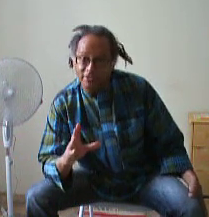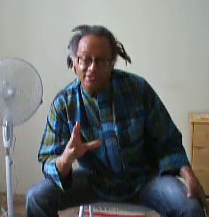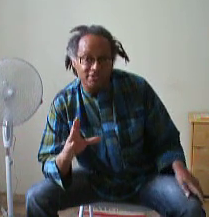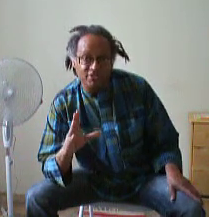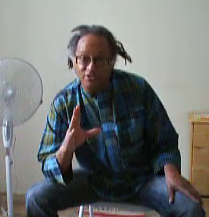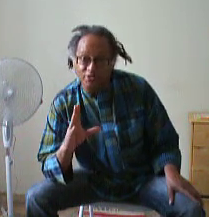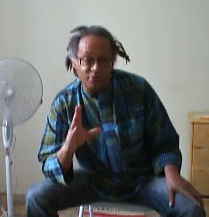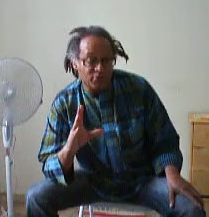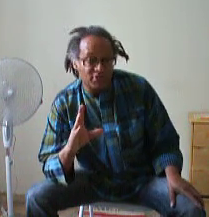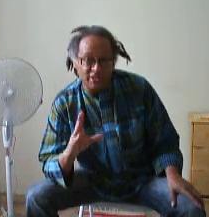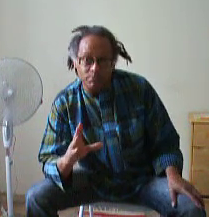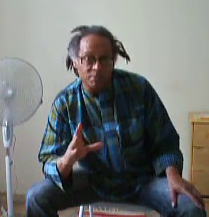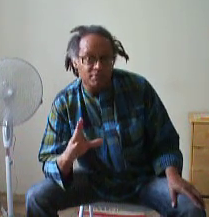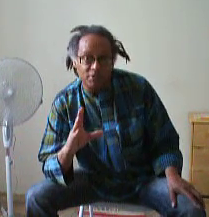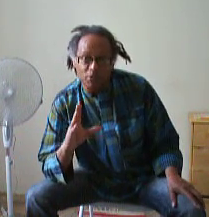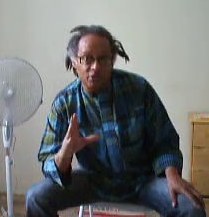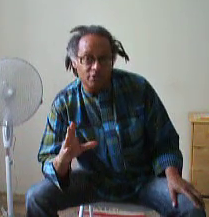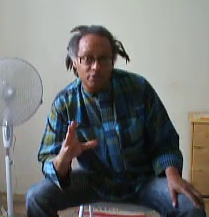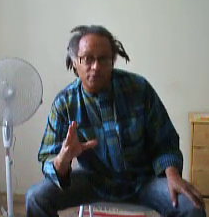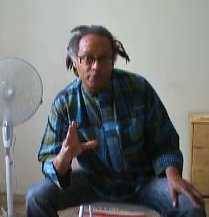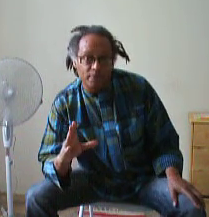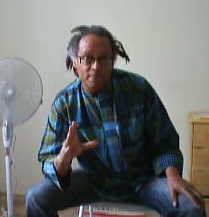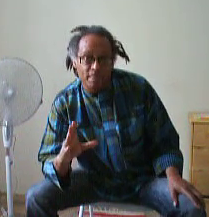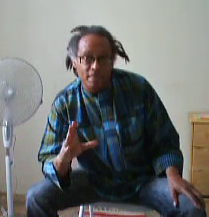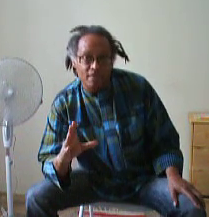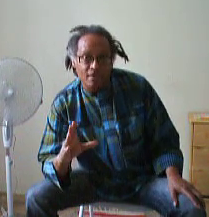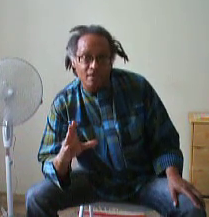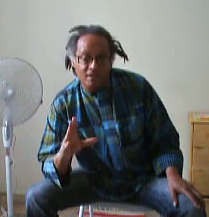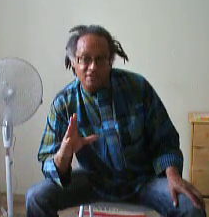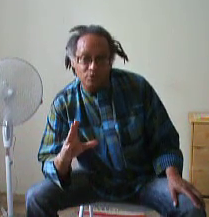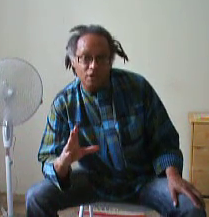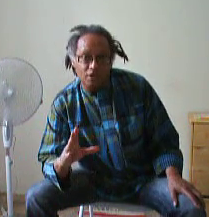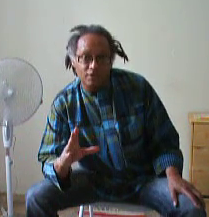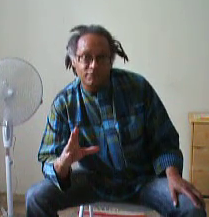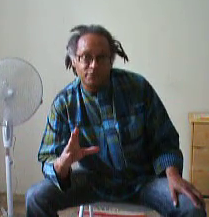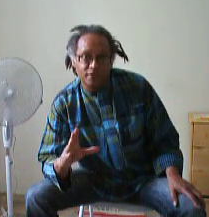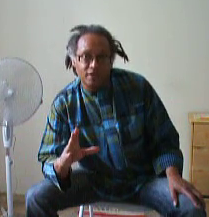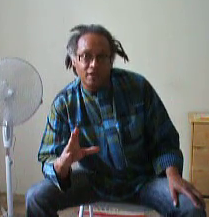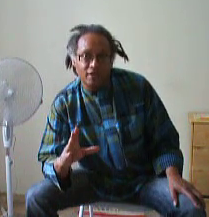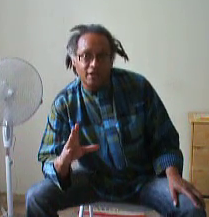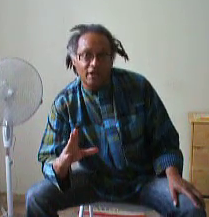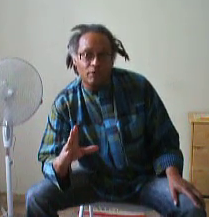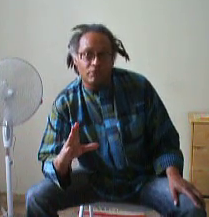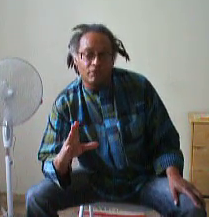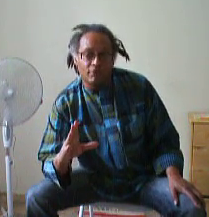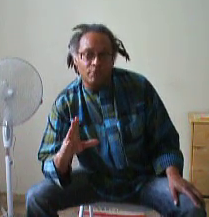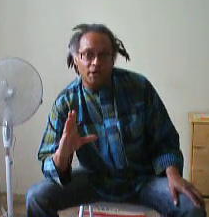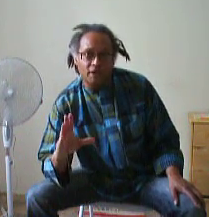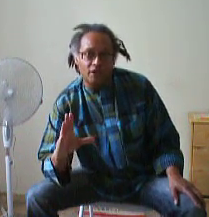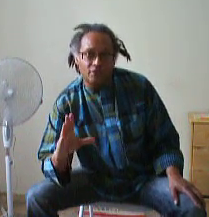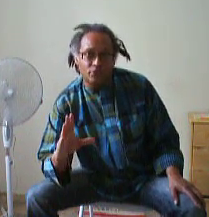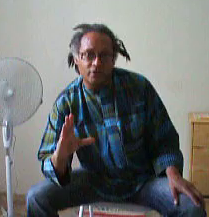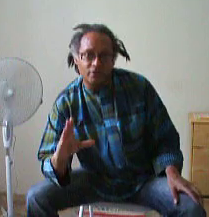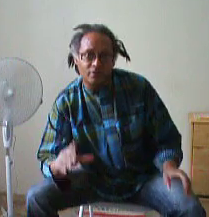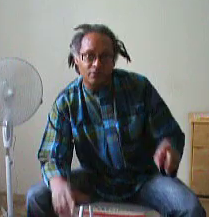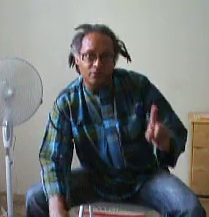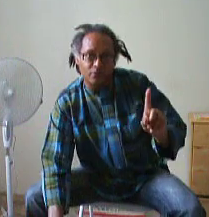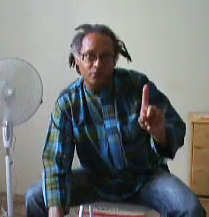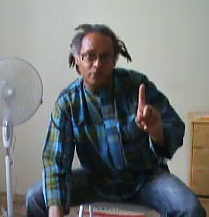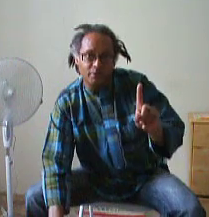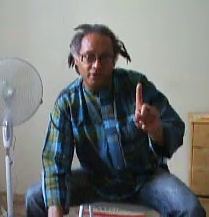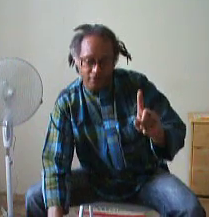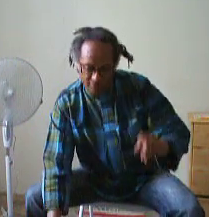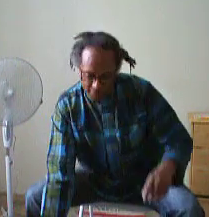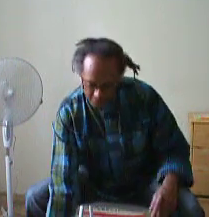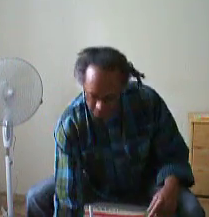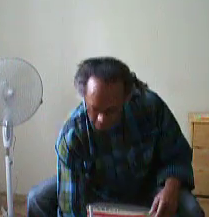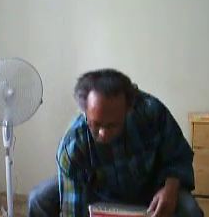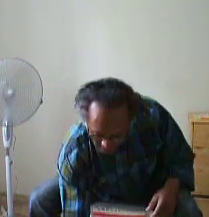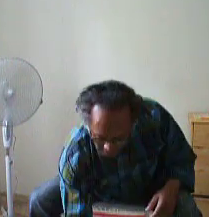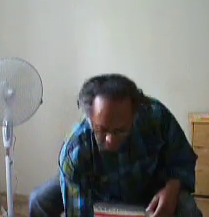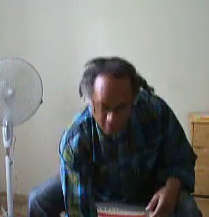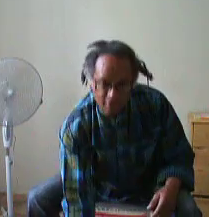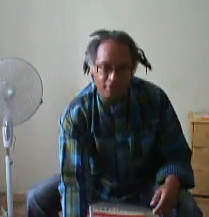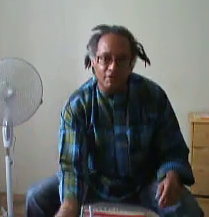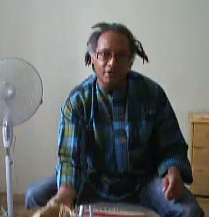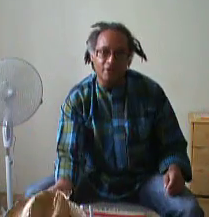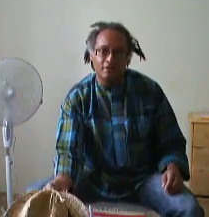bits, you can skip them they won't kill you. I swear. Now for my hat trick. One minute. You ready?